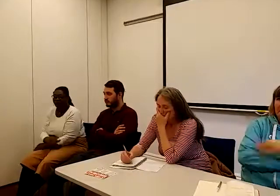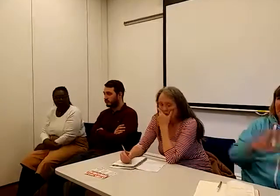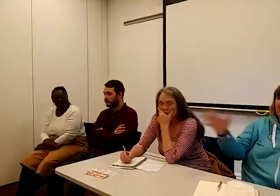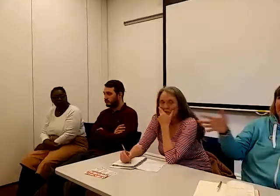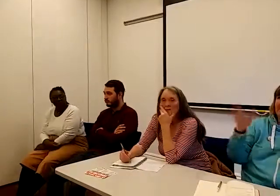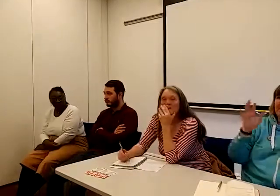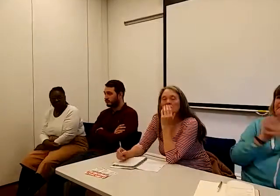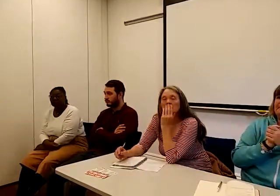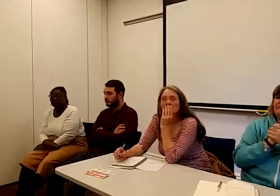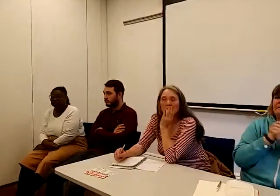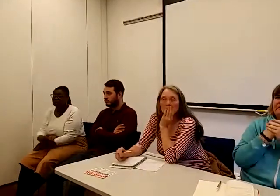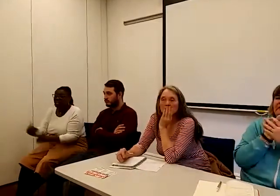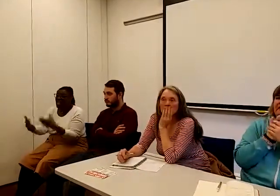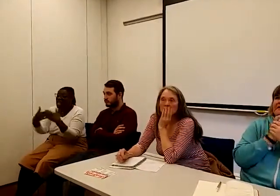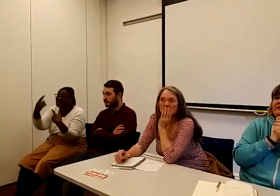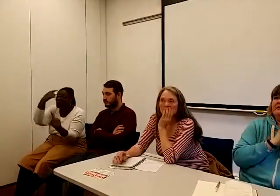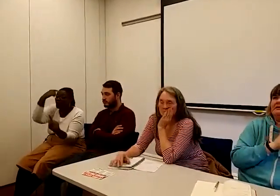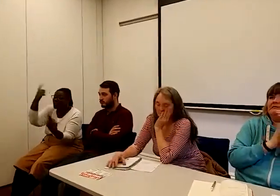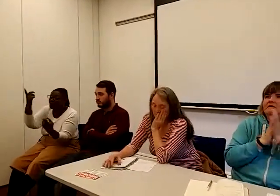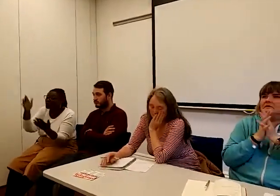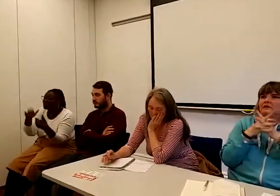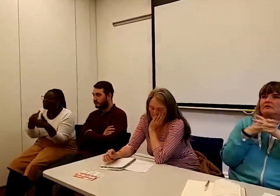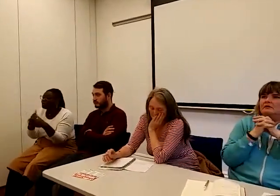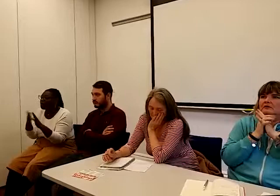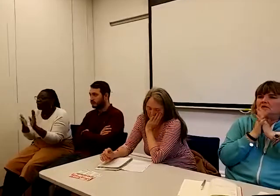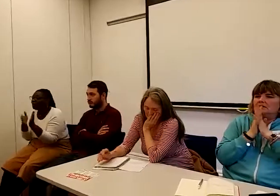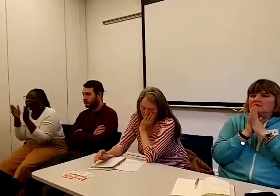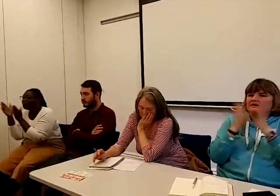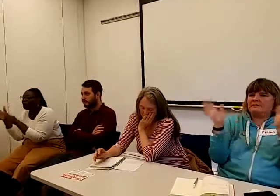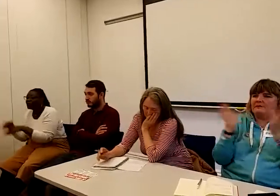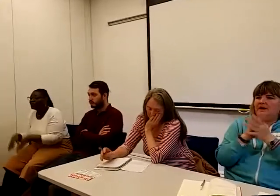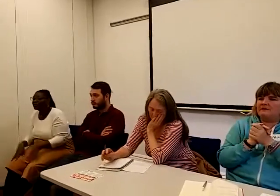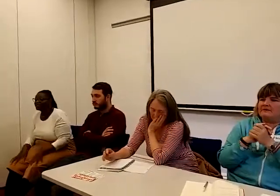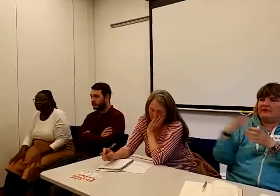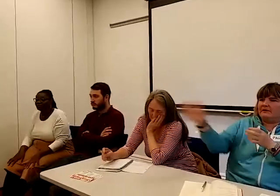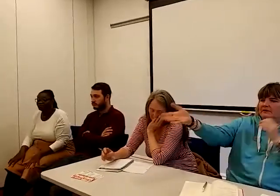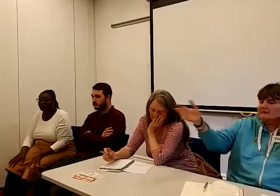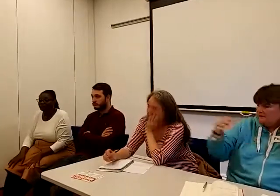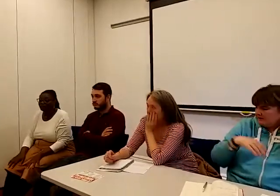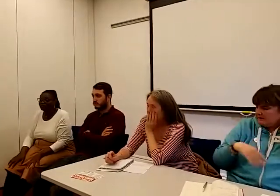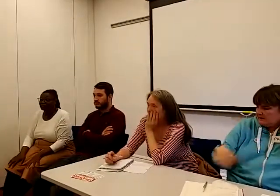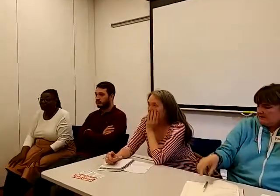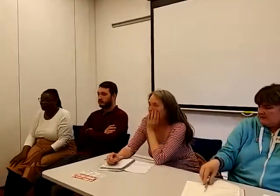Any other thoughts before we need to move on? Because some of you haven't spoken. Vicki?